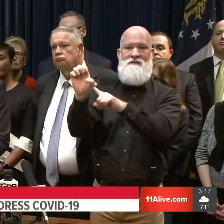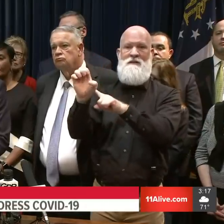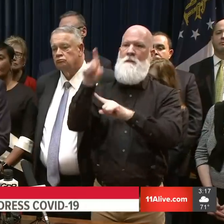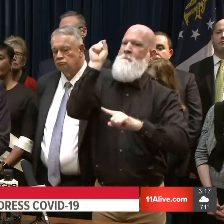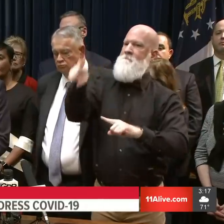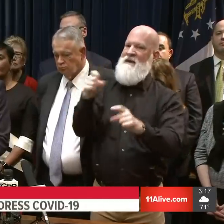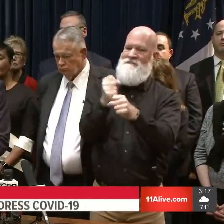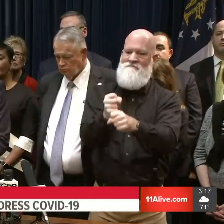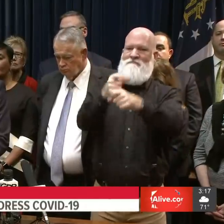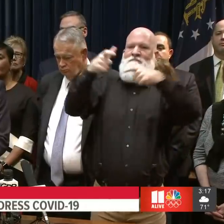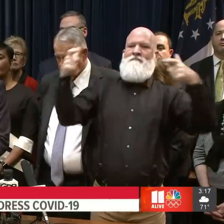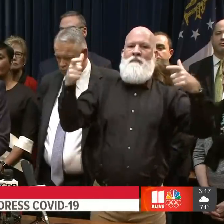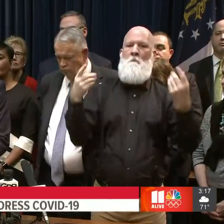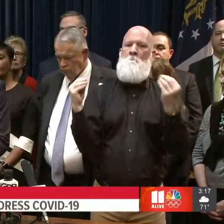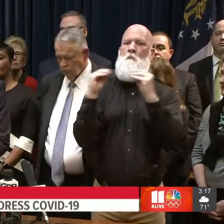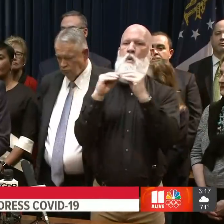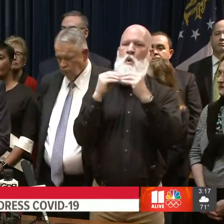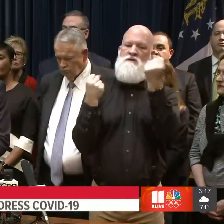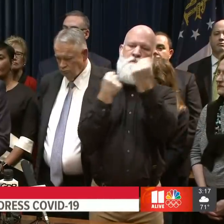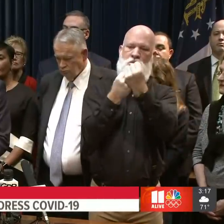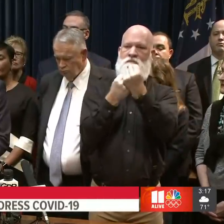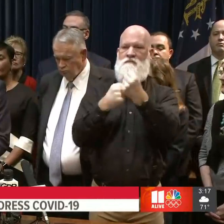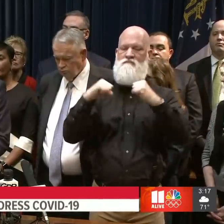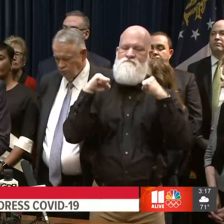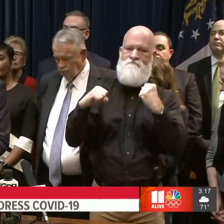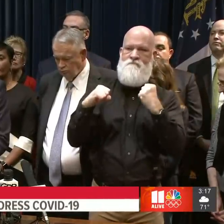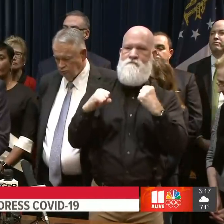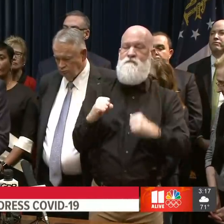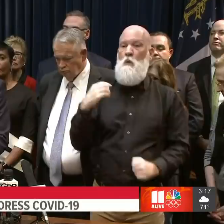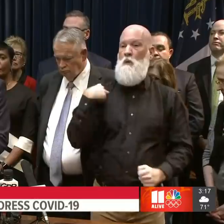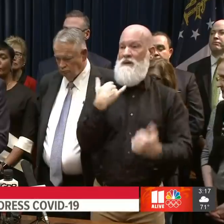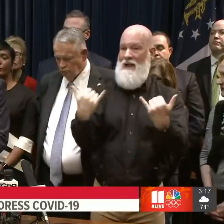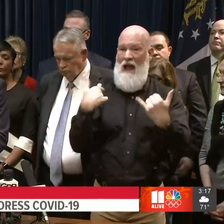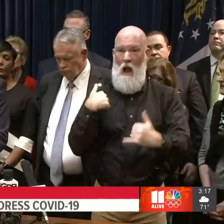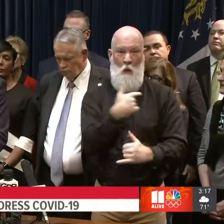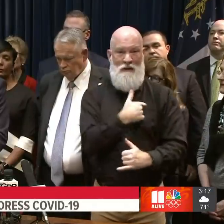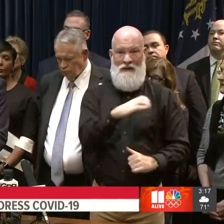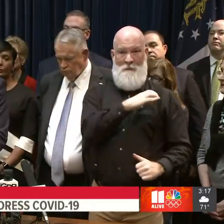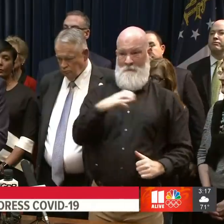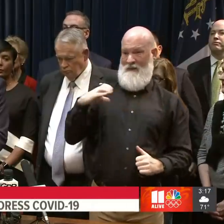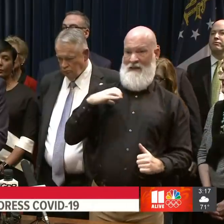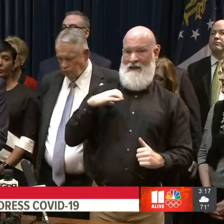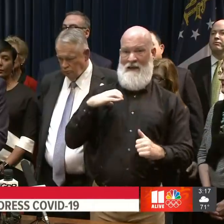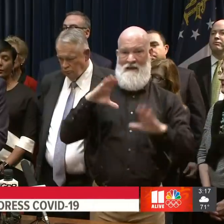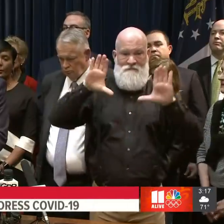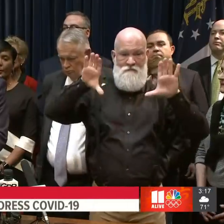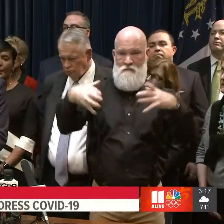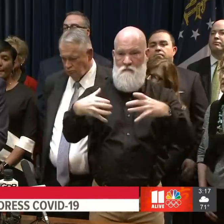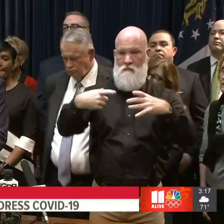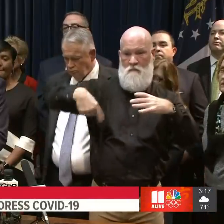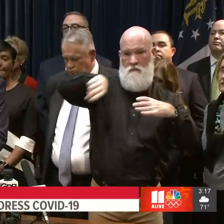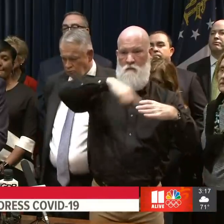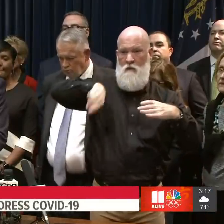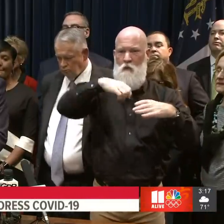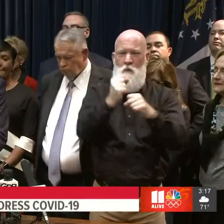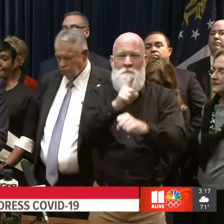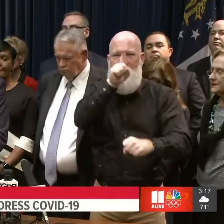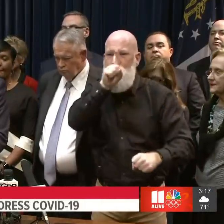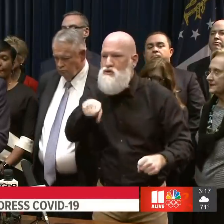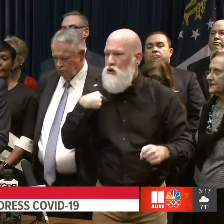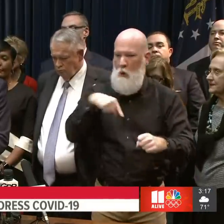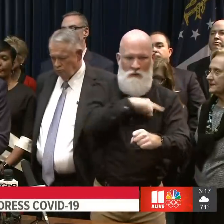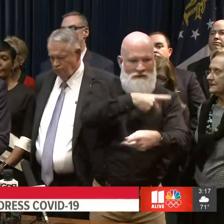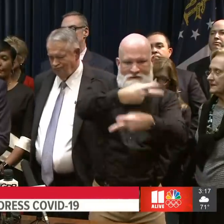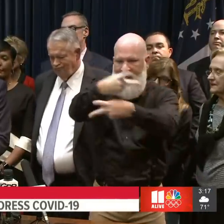Today, I'm announcing the creation of several new working committees to make sure that we're covering all of our bases for coronavirus